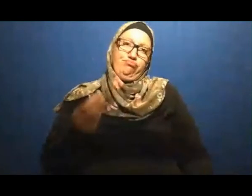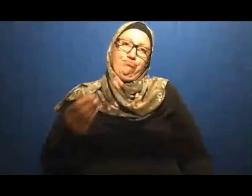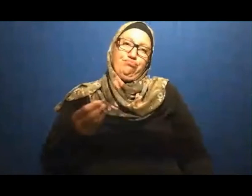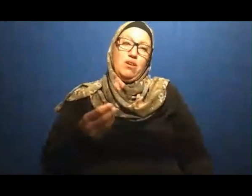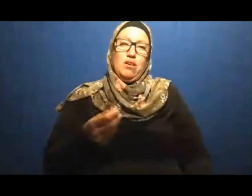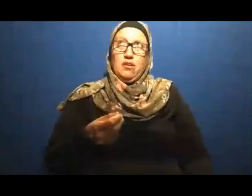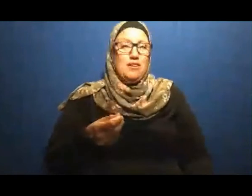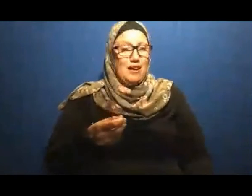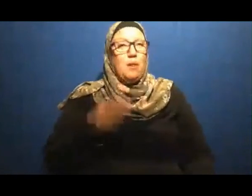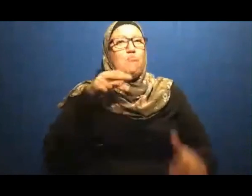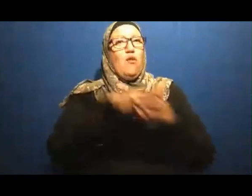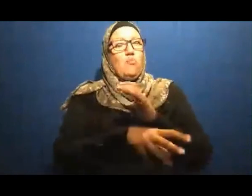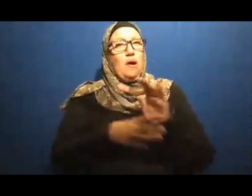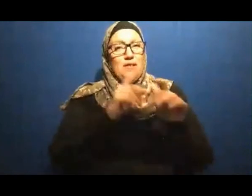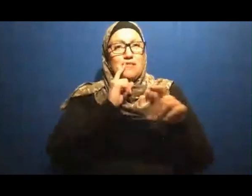Shackle Hobble Your